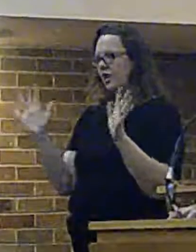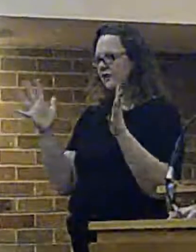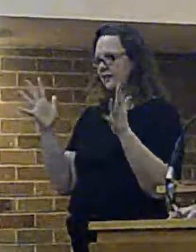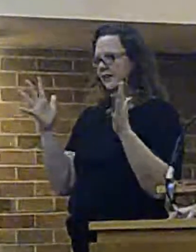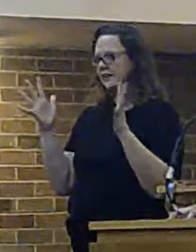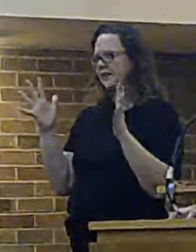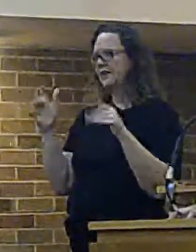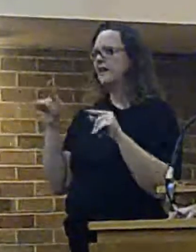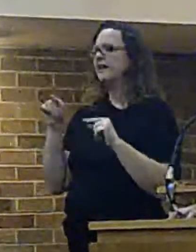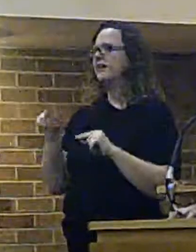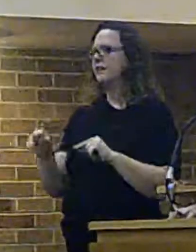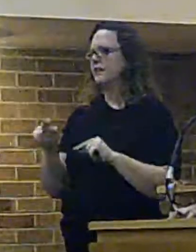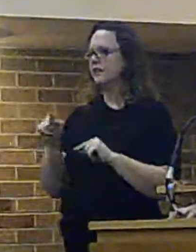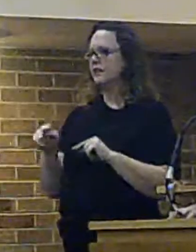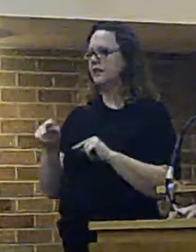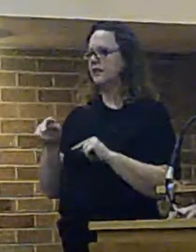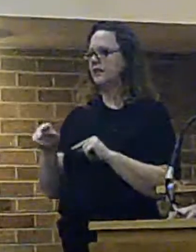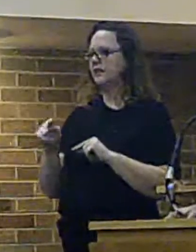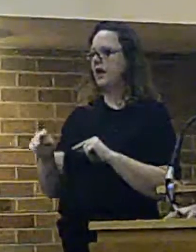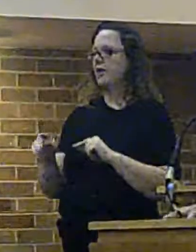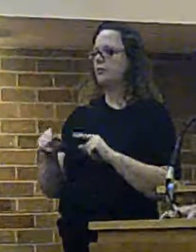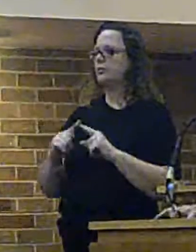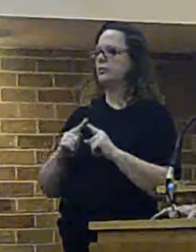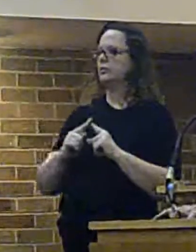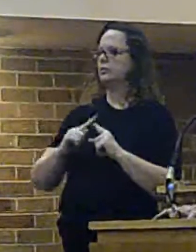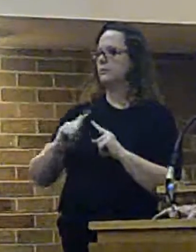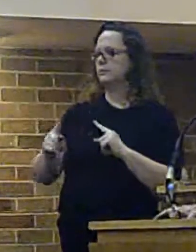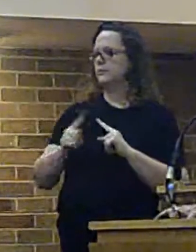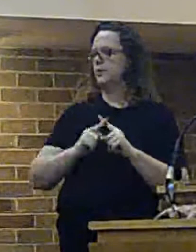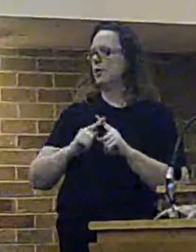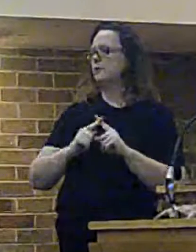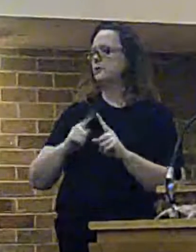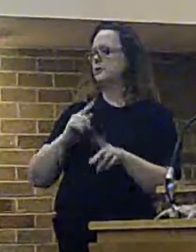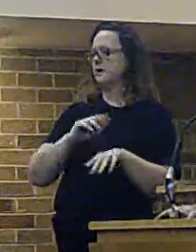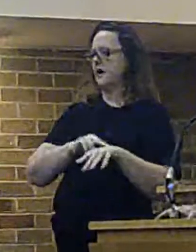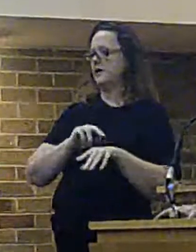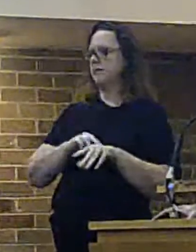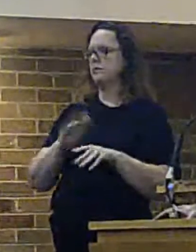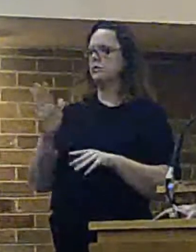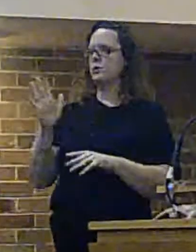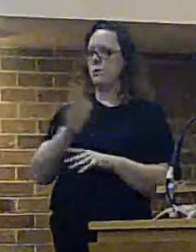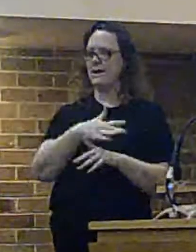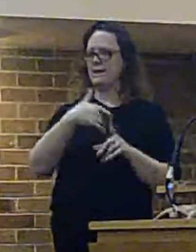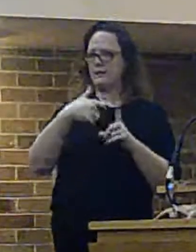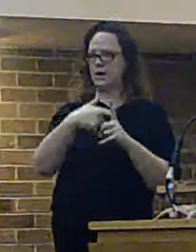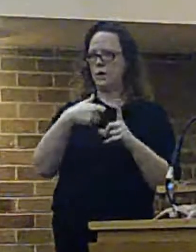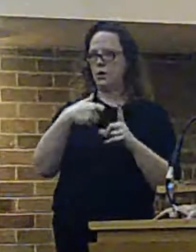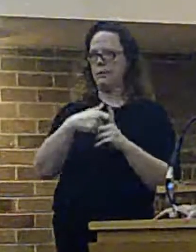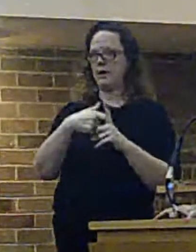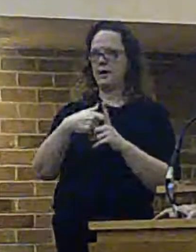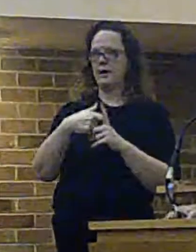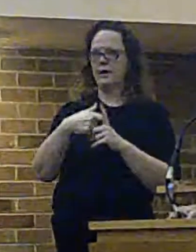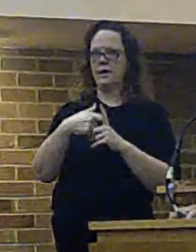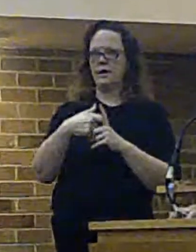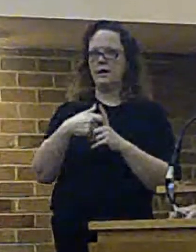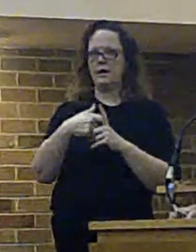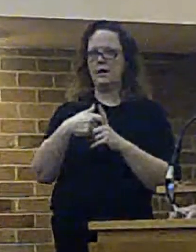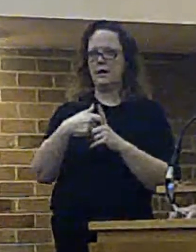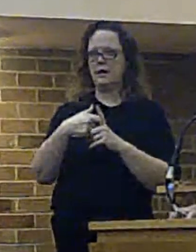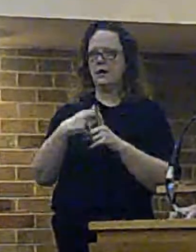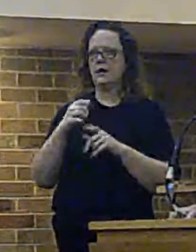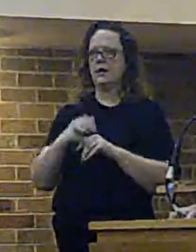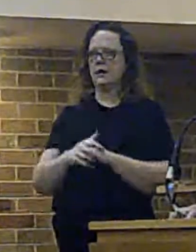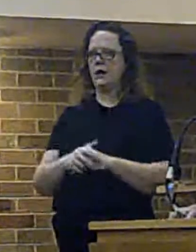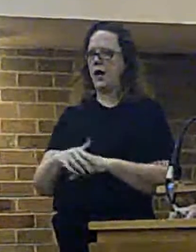increase the response times to West Kerby. Which is something, for reasons which I've explained,